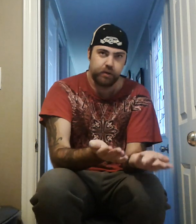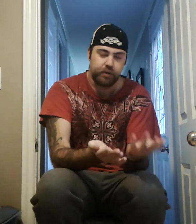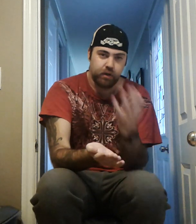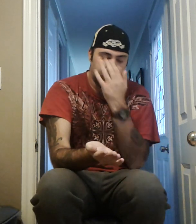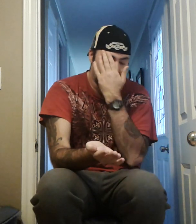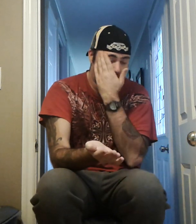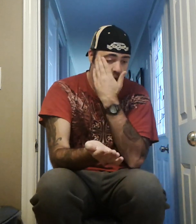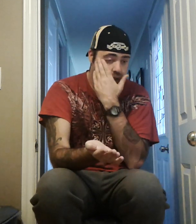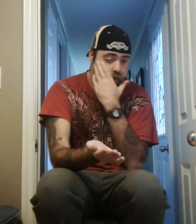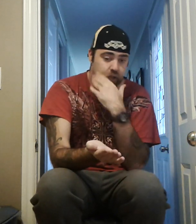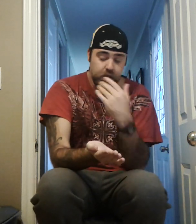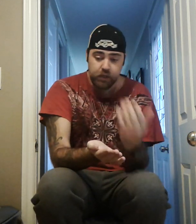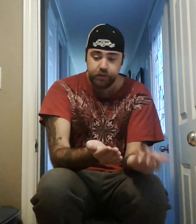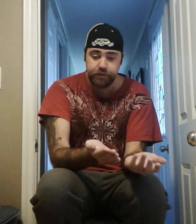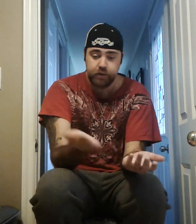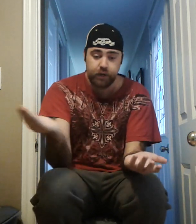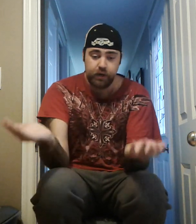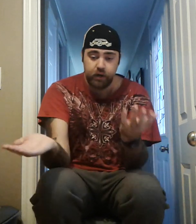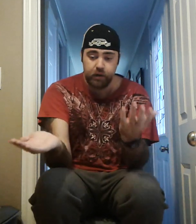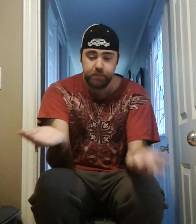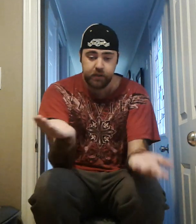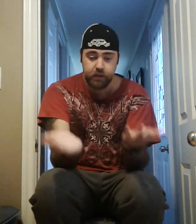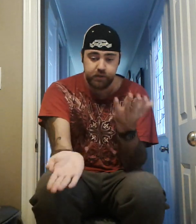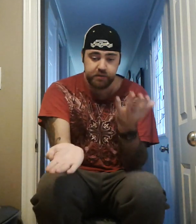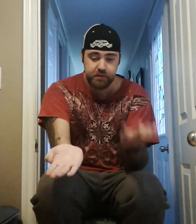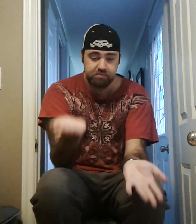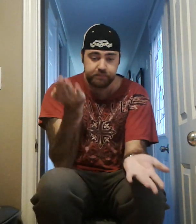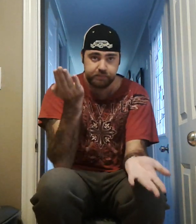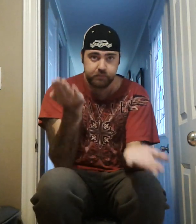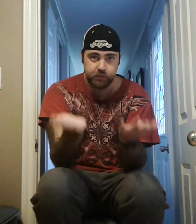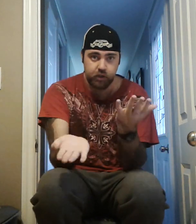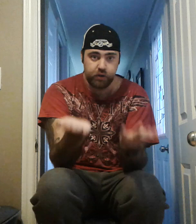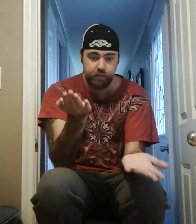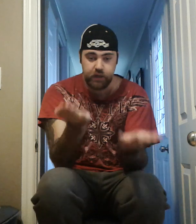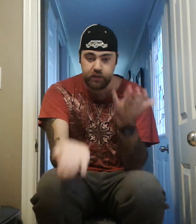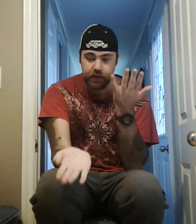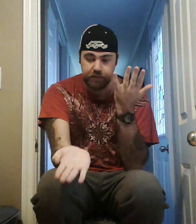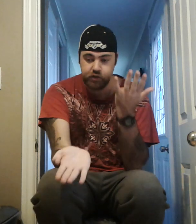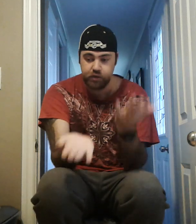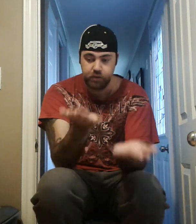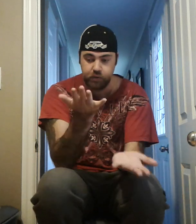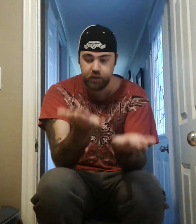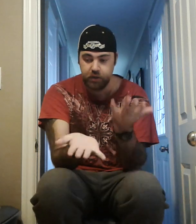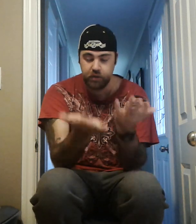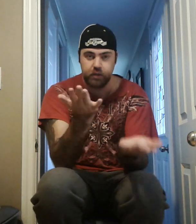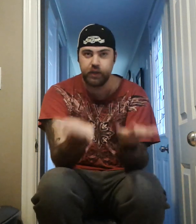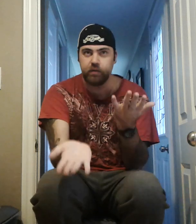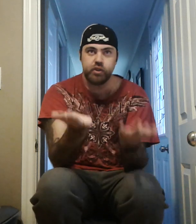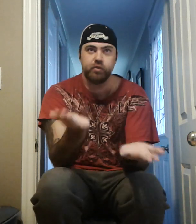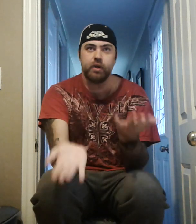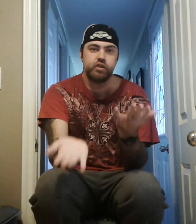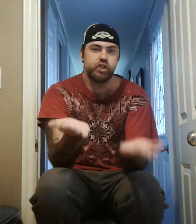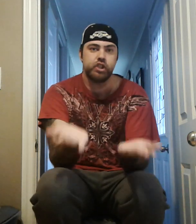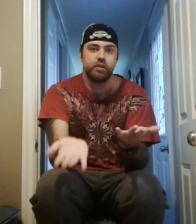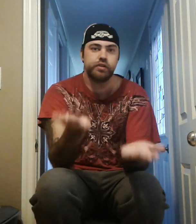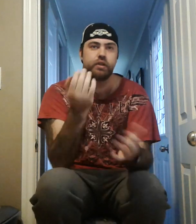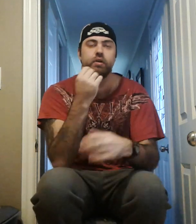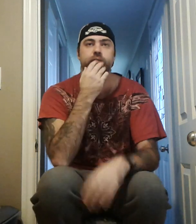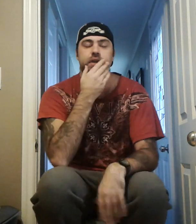you know, on Raw, so it's quite hard, because, you know what I mean, you have two, like, which one to choose, you know what I mean,